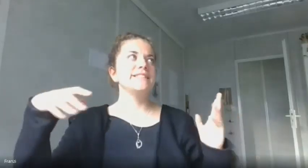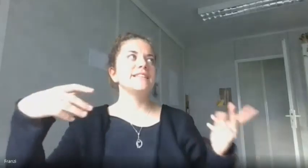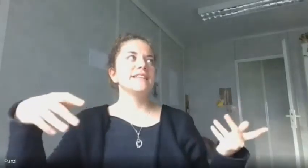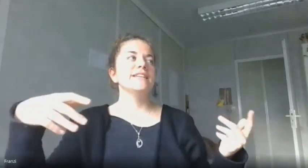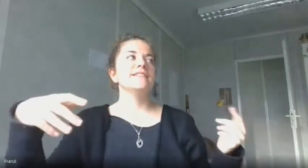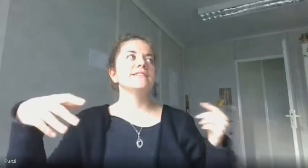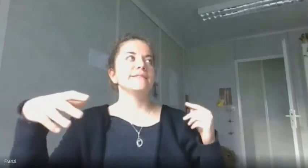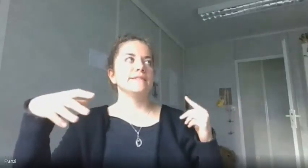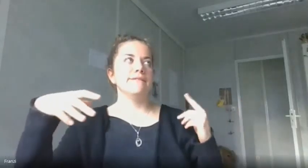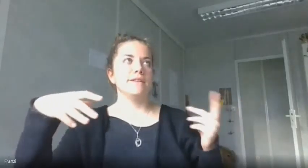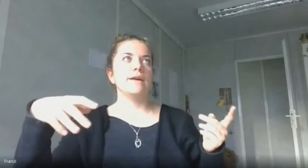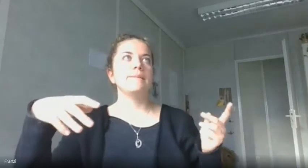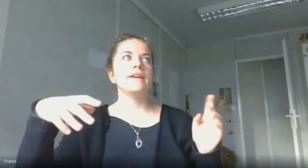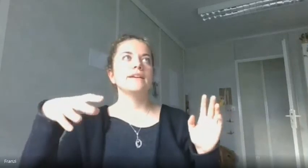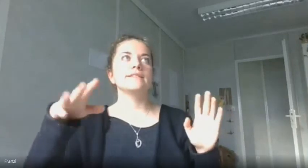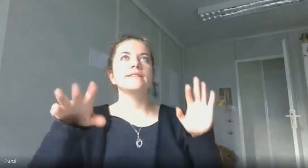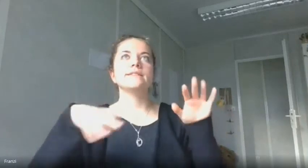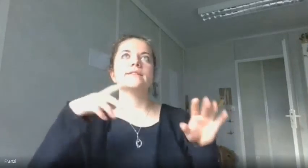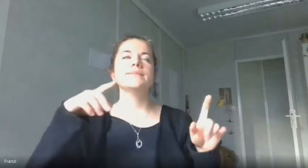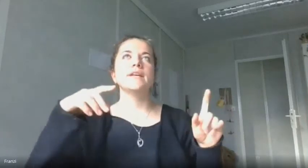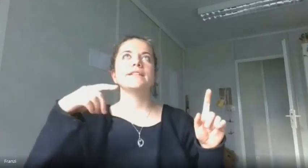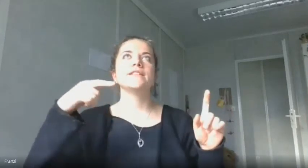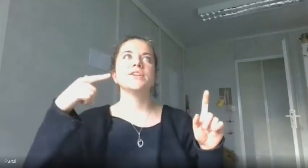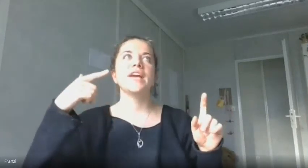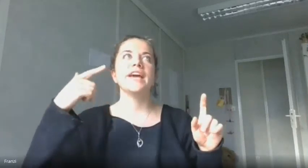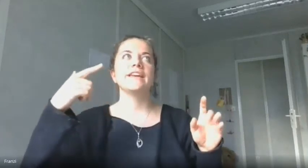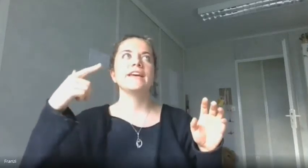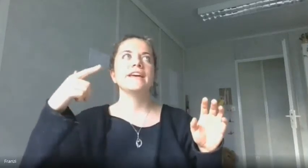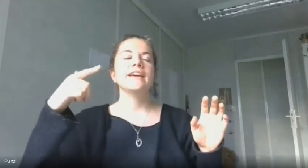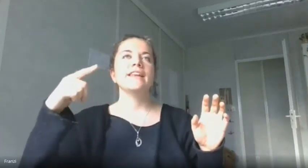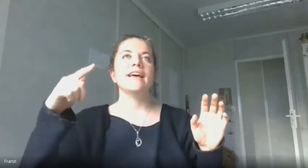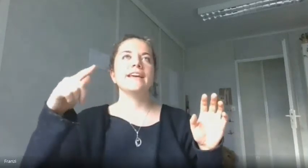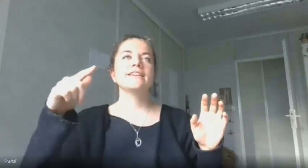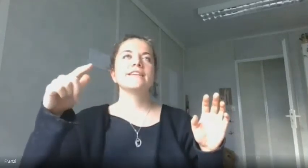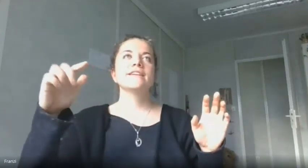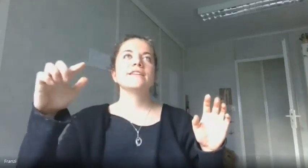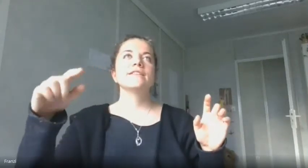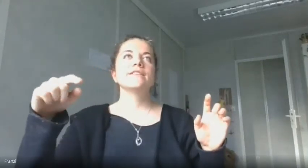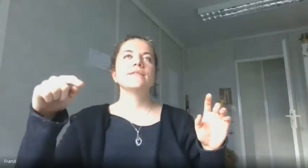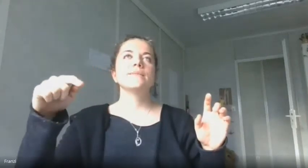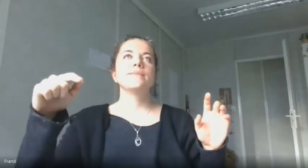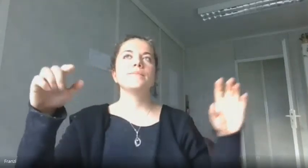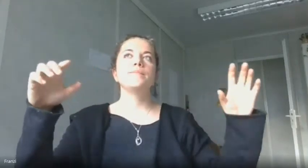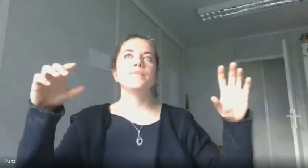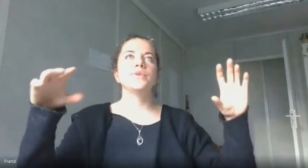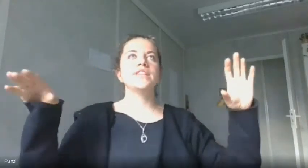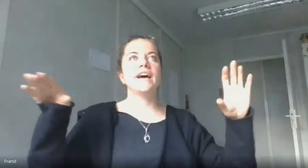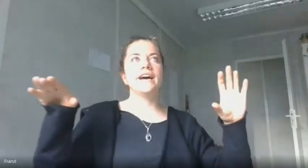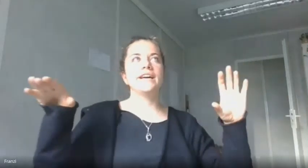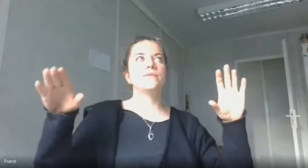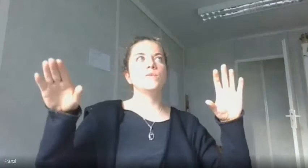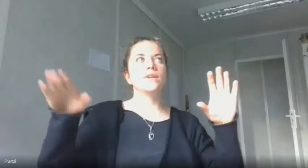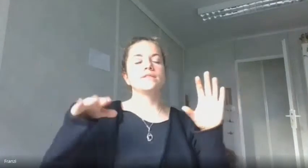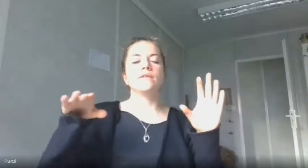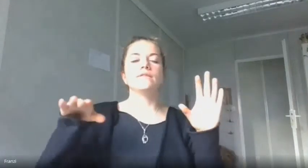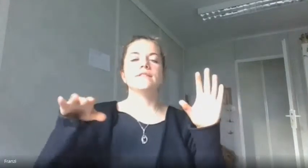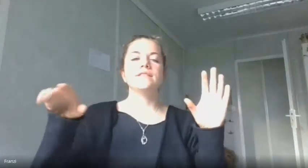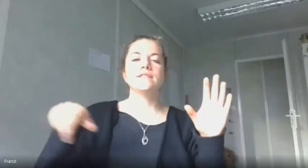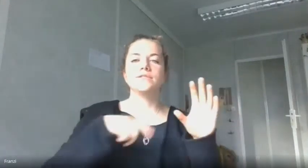did is developing a system that you can like put that one solvent in a